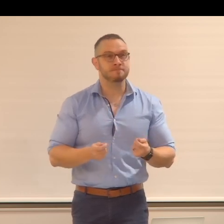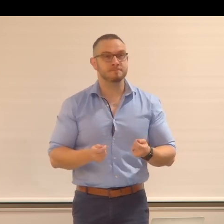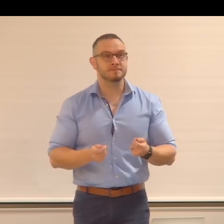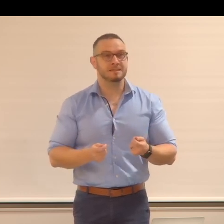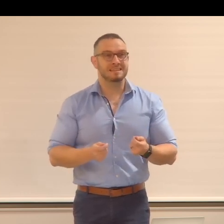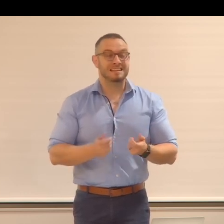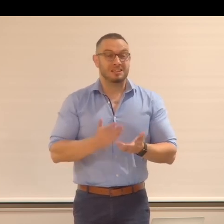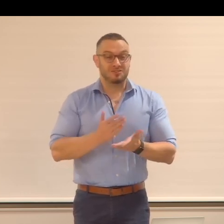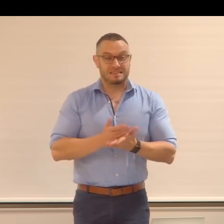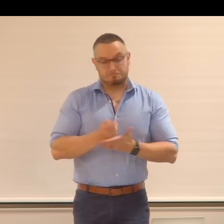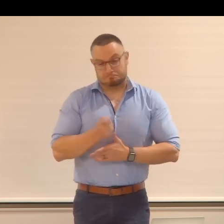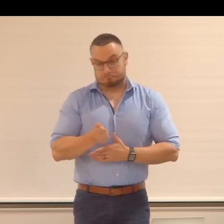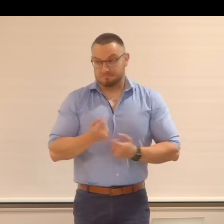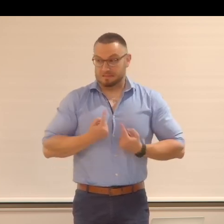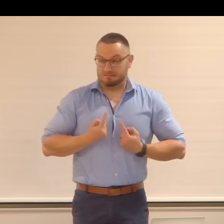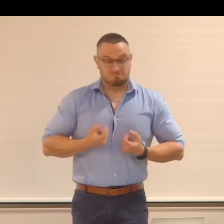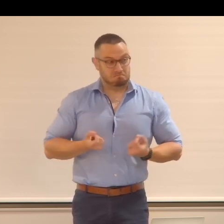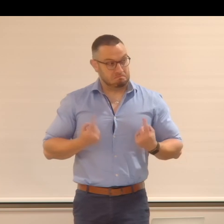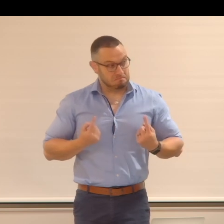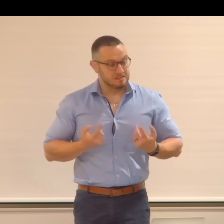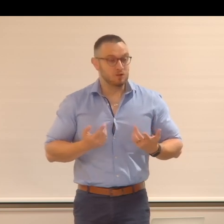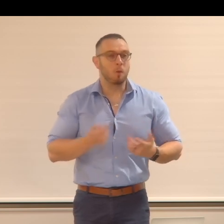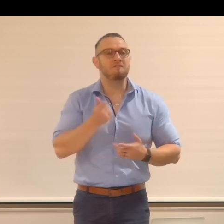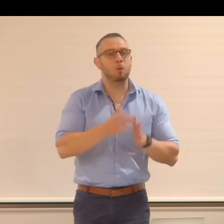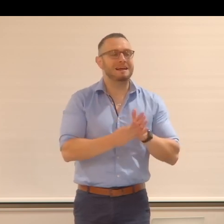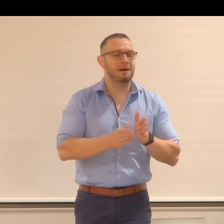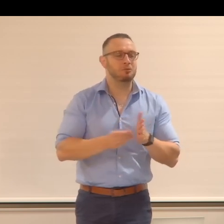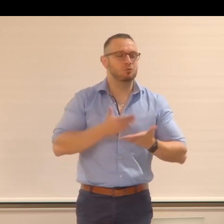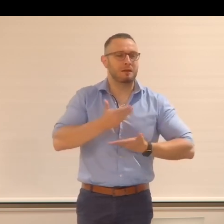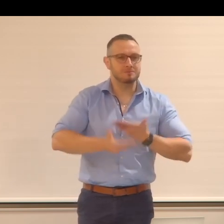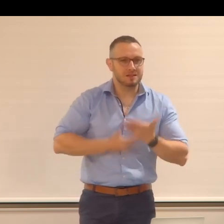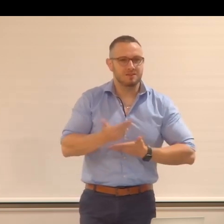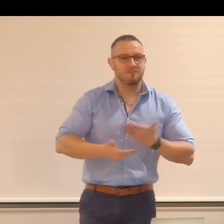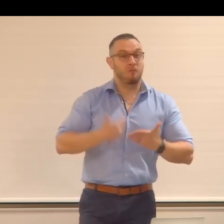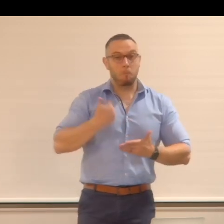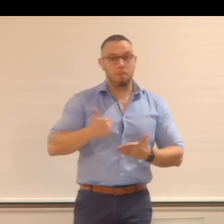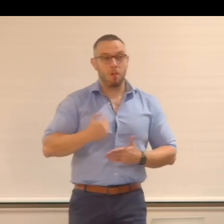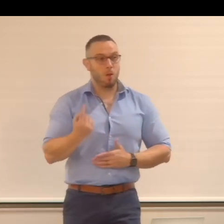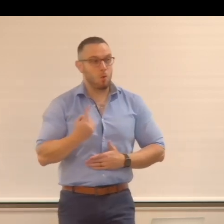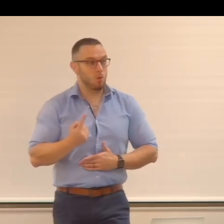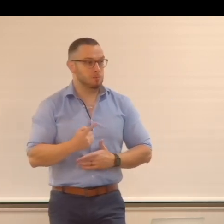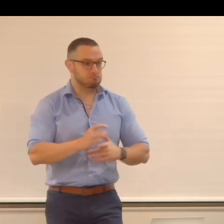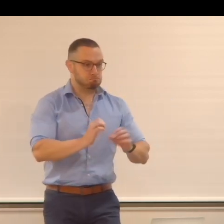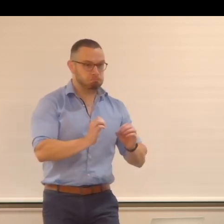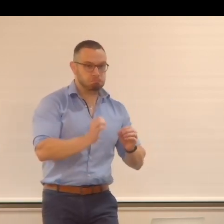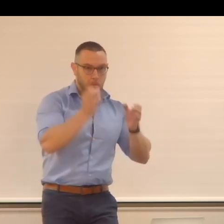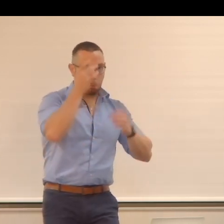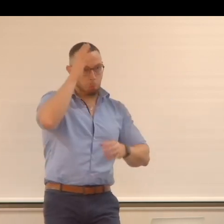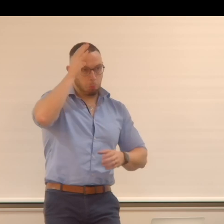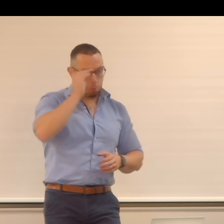very touching for me. So I'll give a few examples to the people who are neither engineers